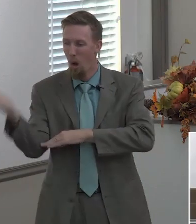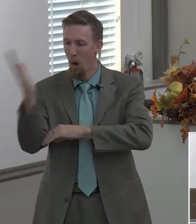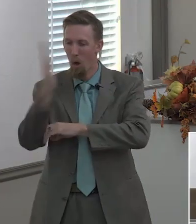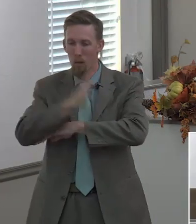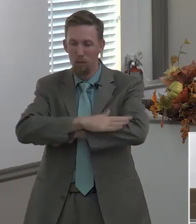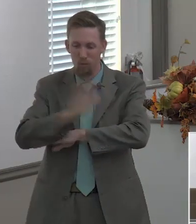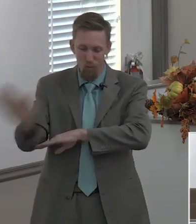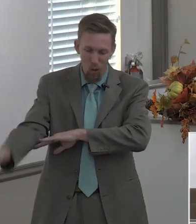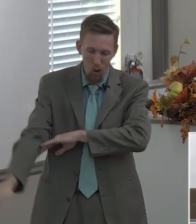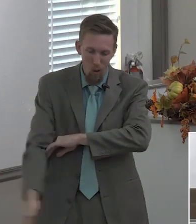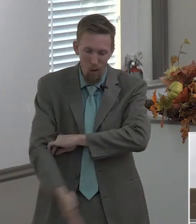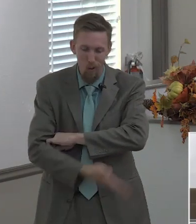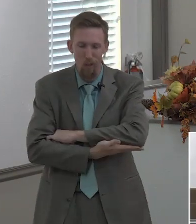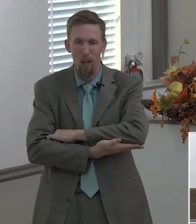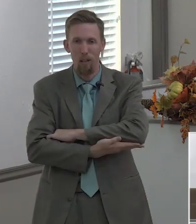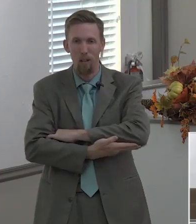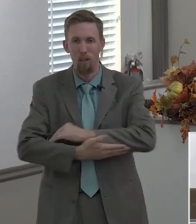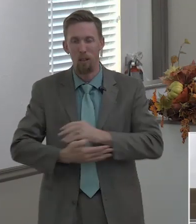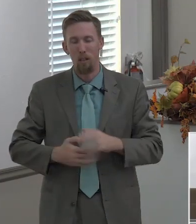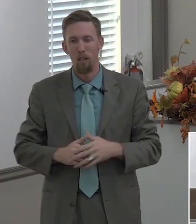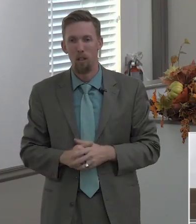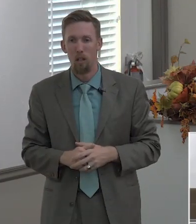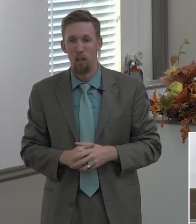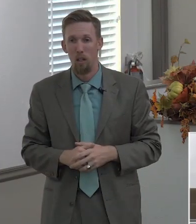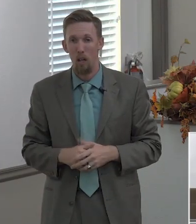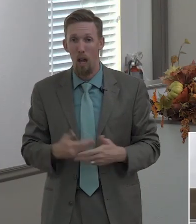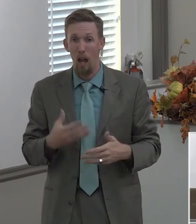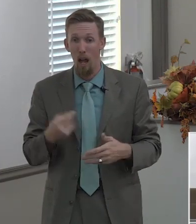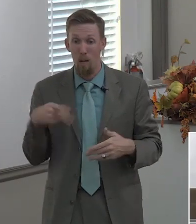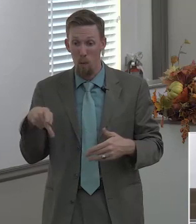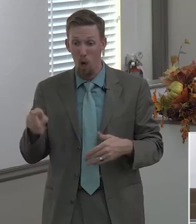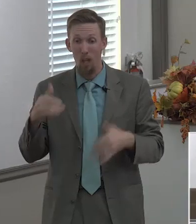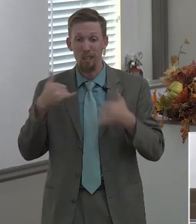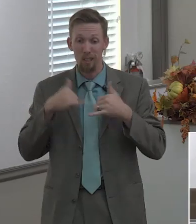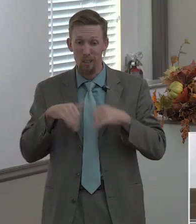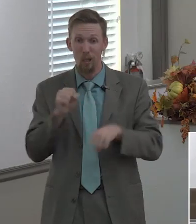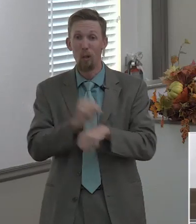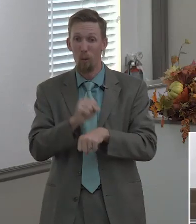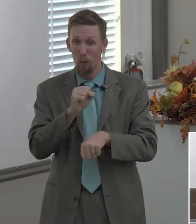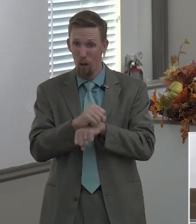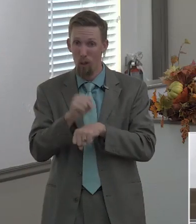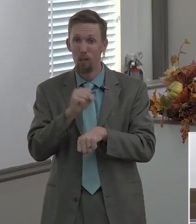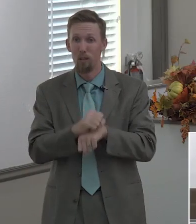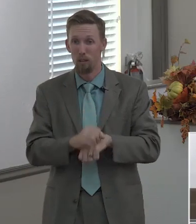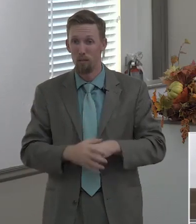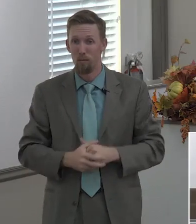night and day and by the way he still had to go to work